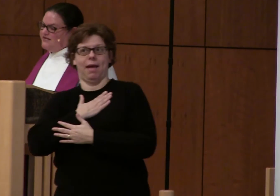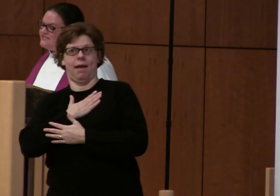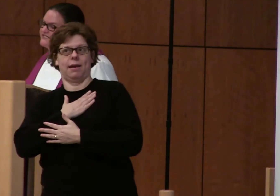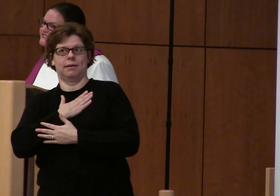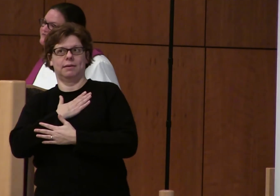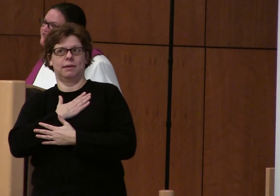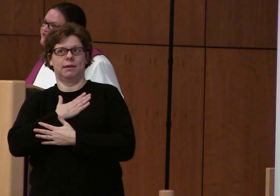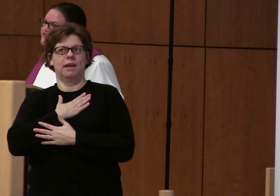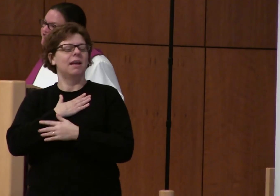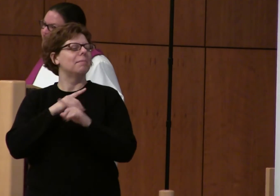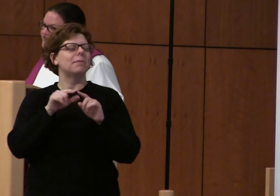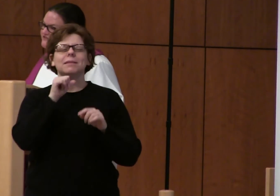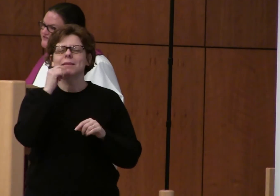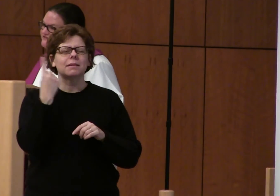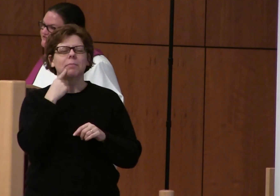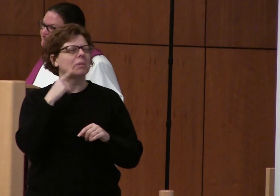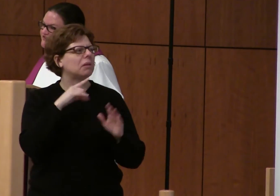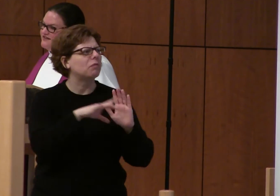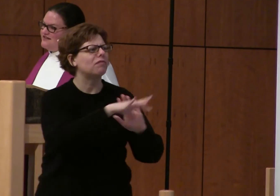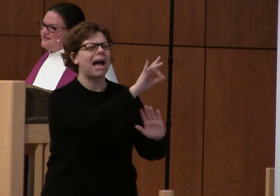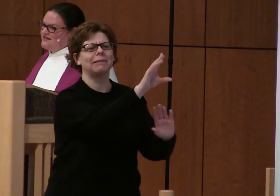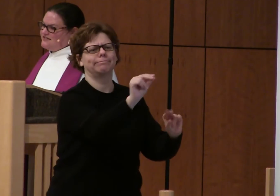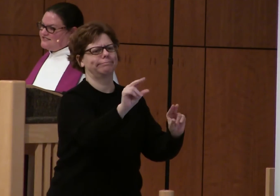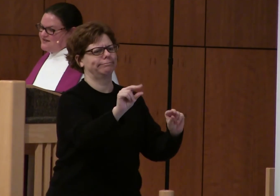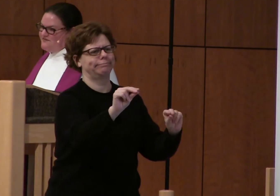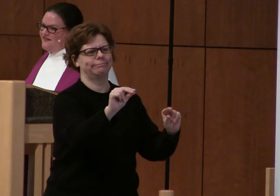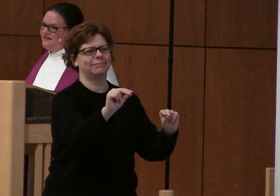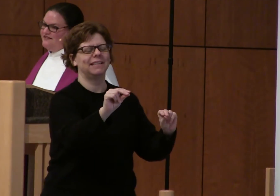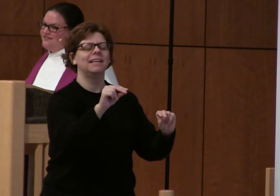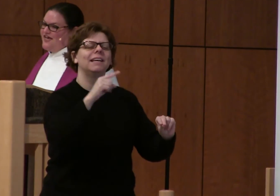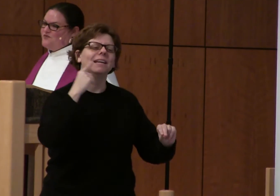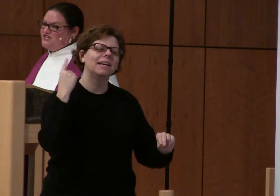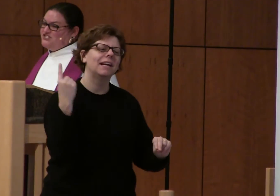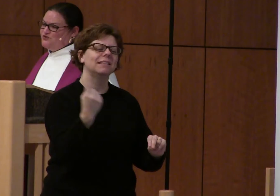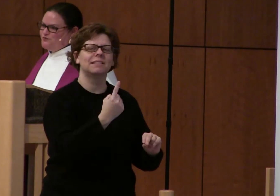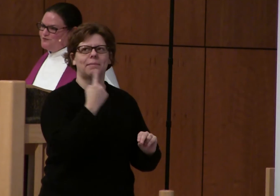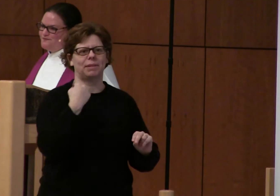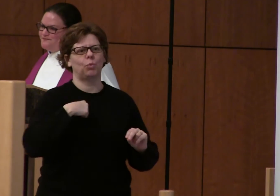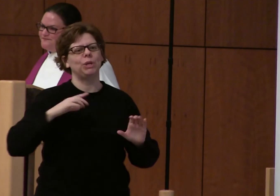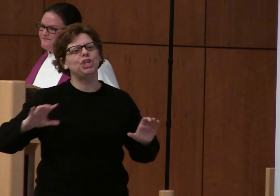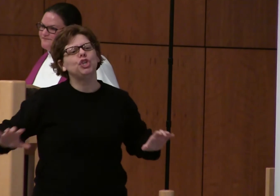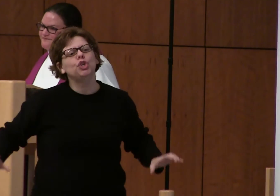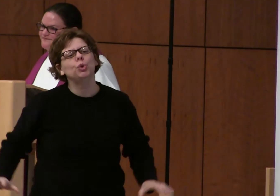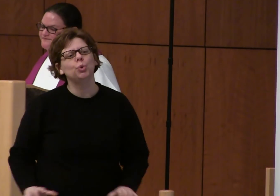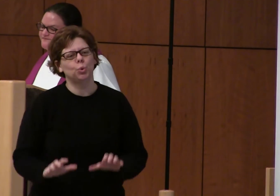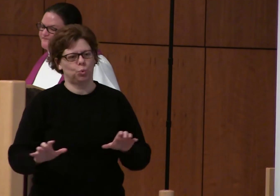But it isn't something that we find. It's something that we do.